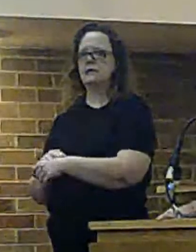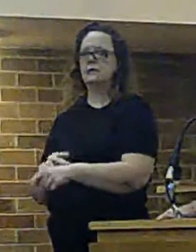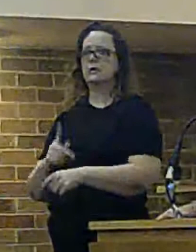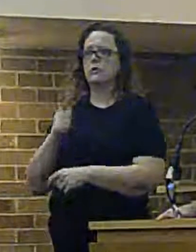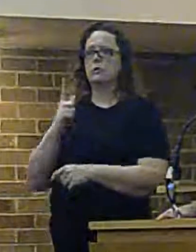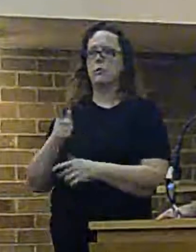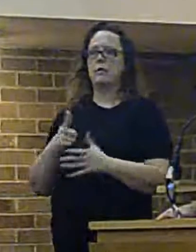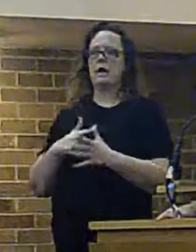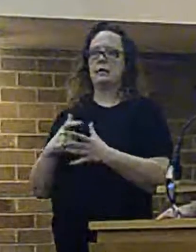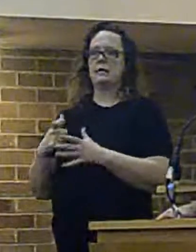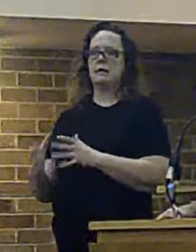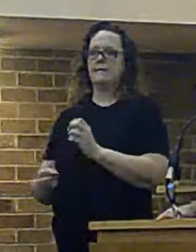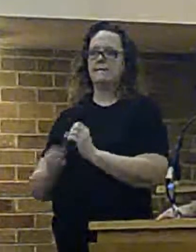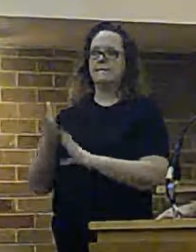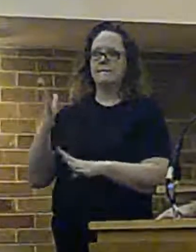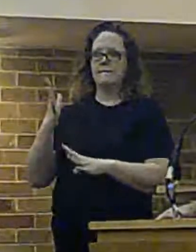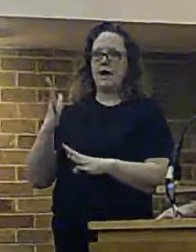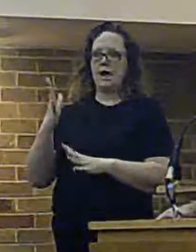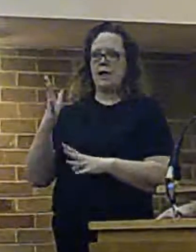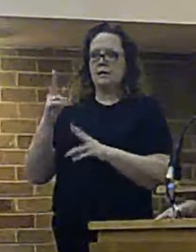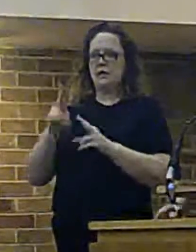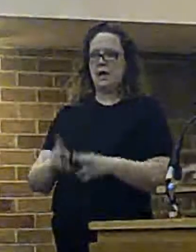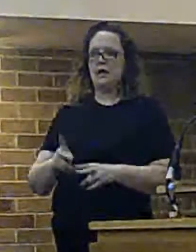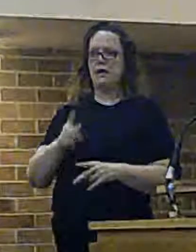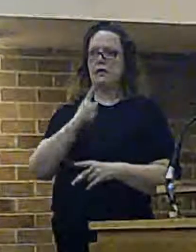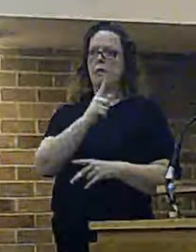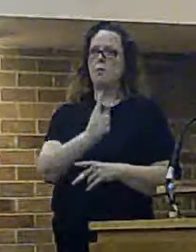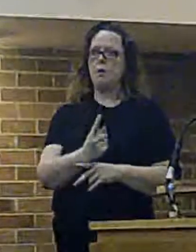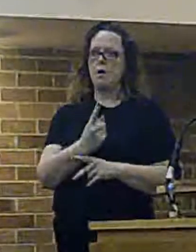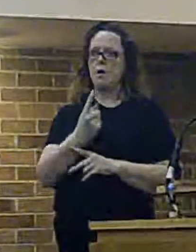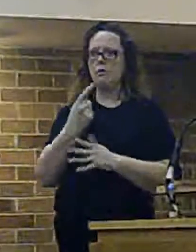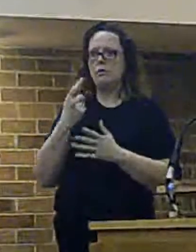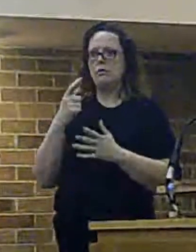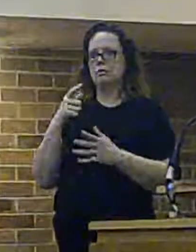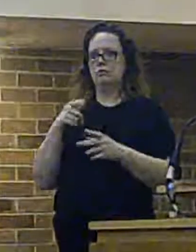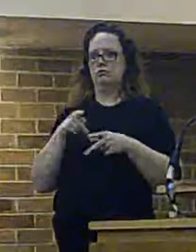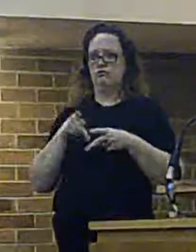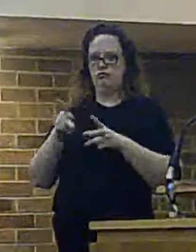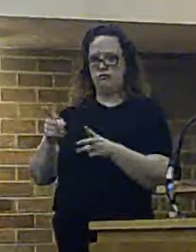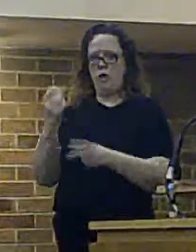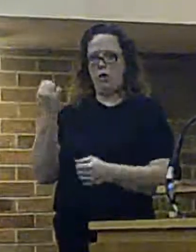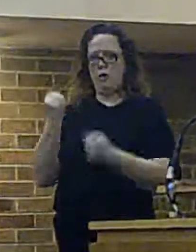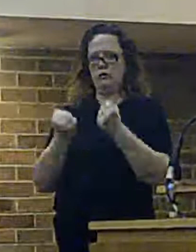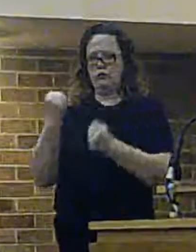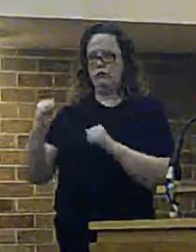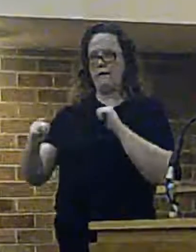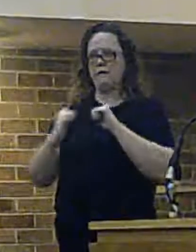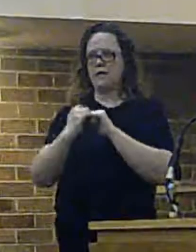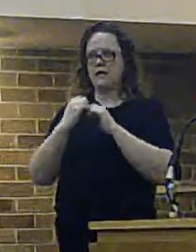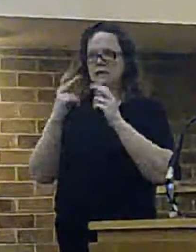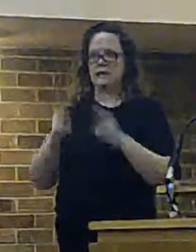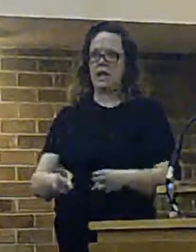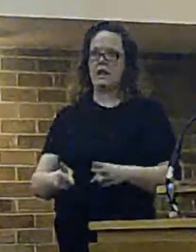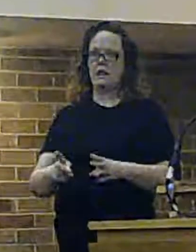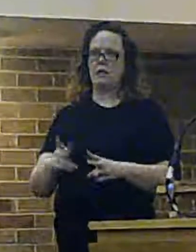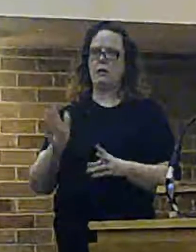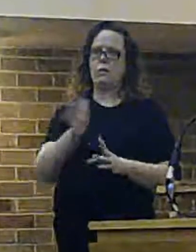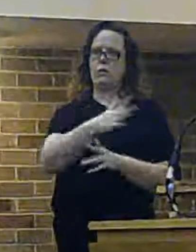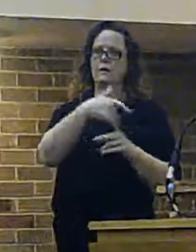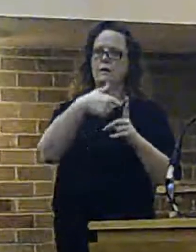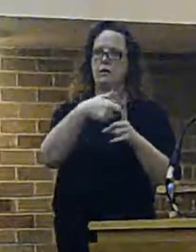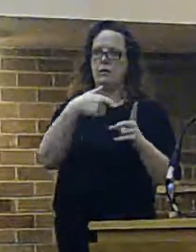fire death and one RTC fatality on West Kerby's area. So the fact is, even though the number of incidents is significantly